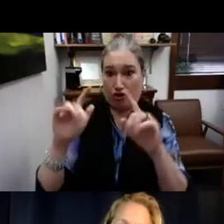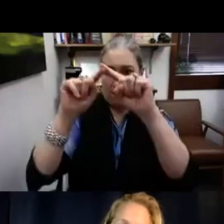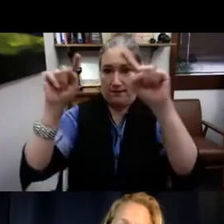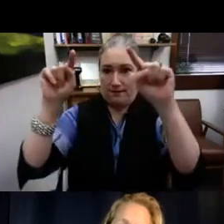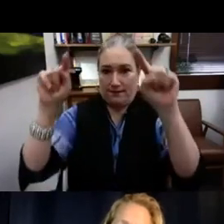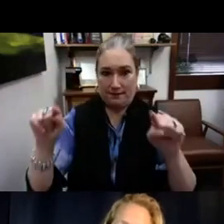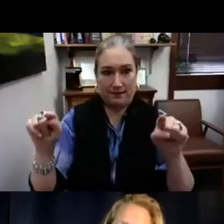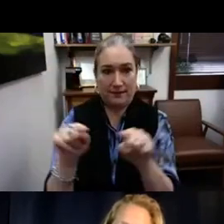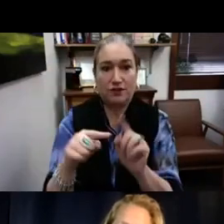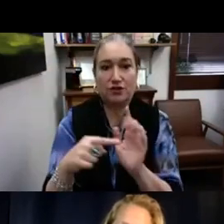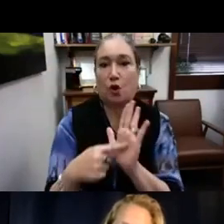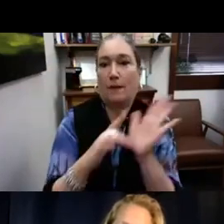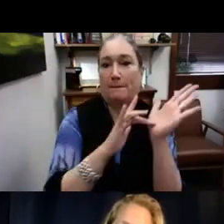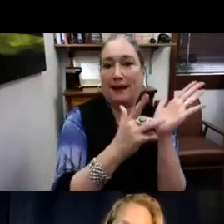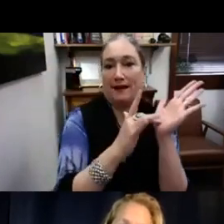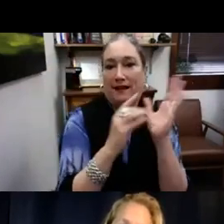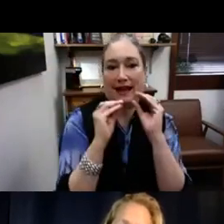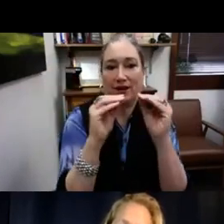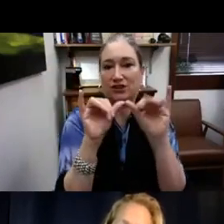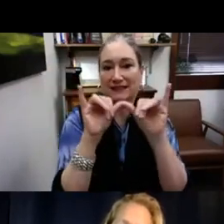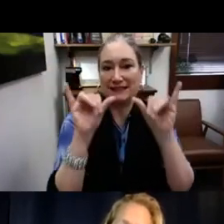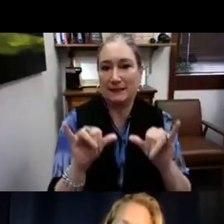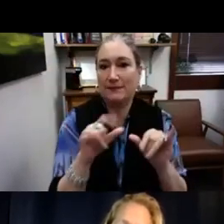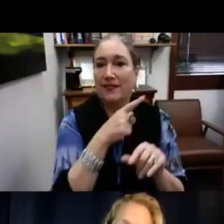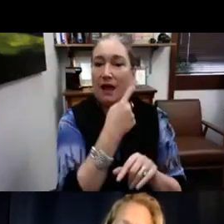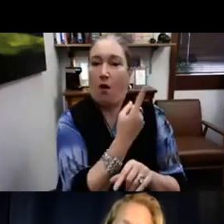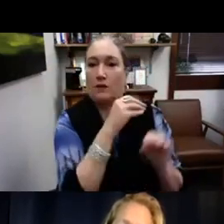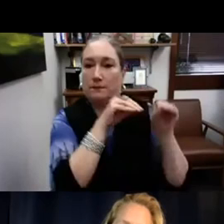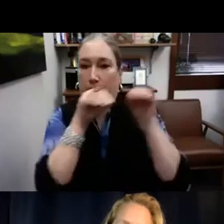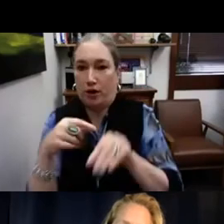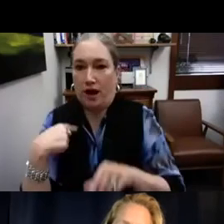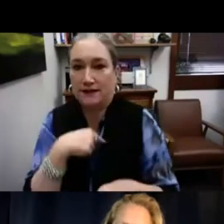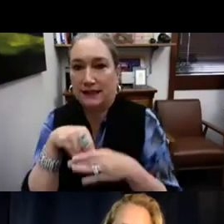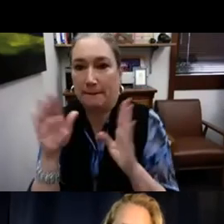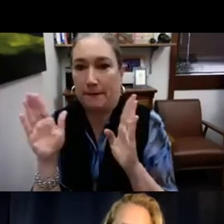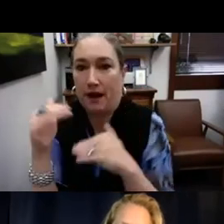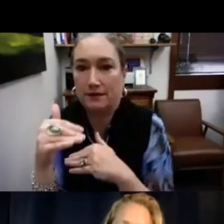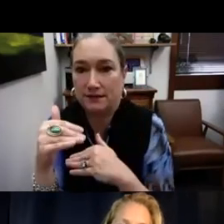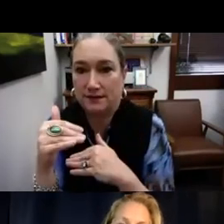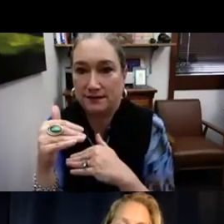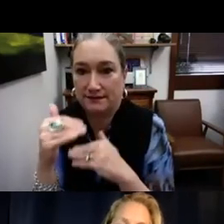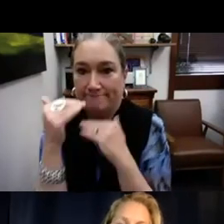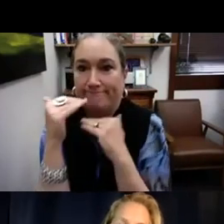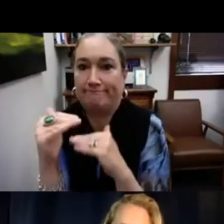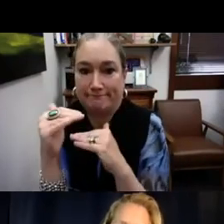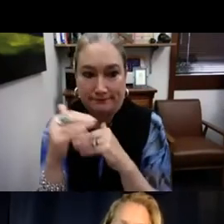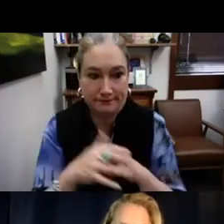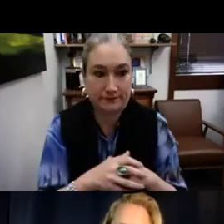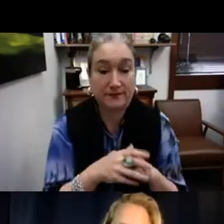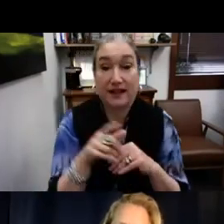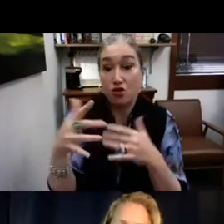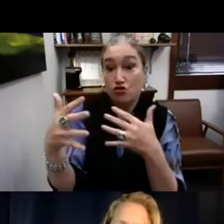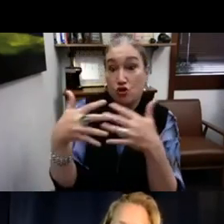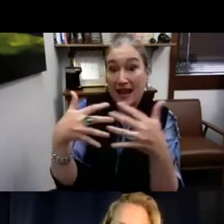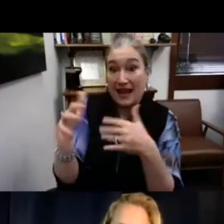The black box you see around the heart shows the medical and the educational system and that they're always putting us in a